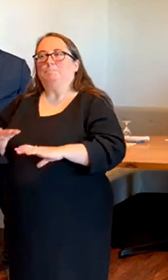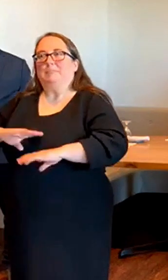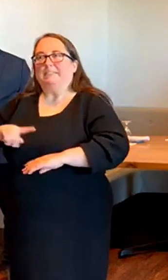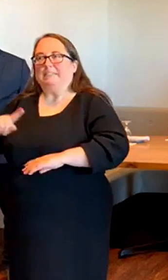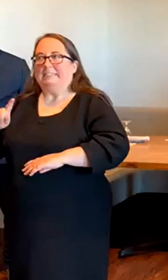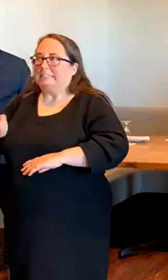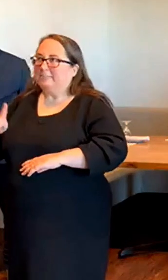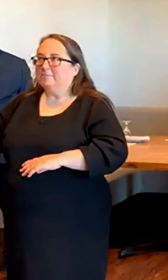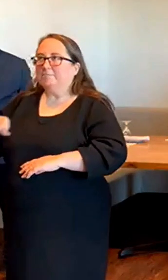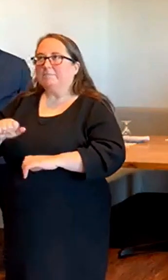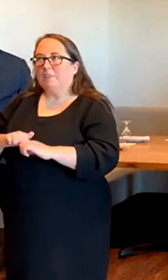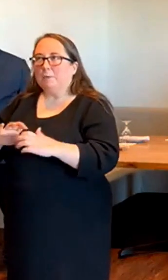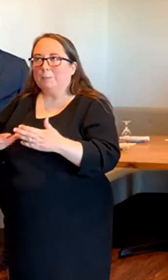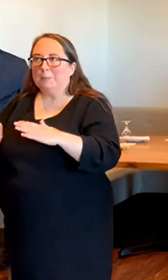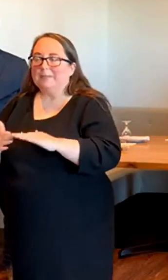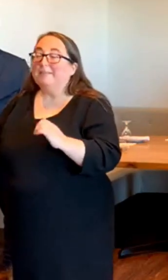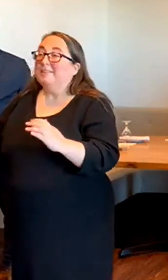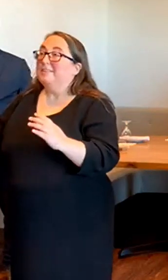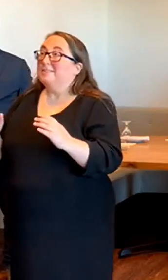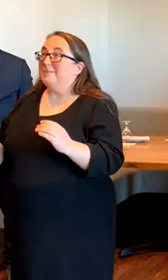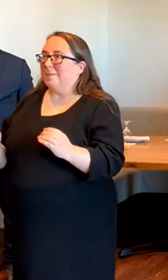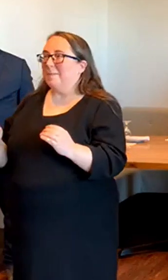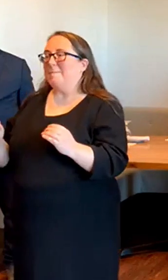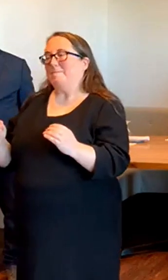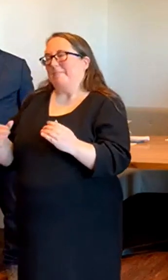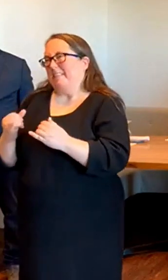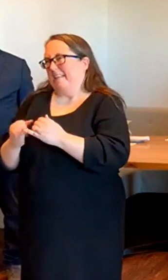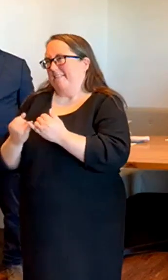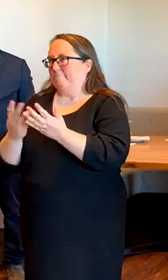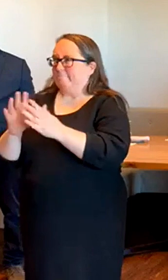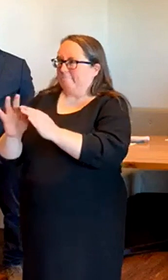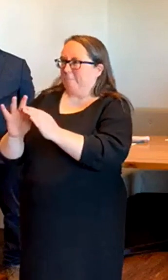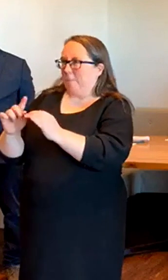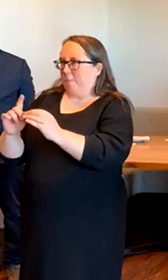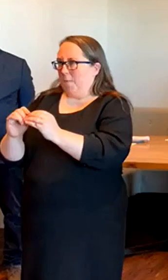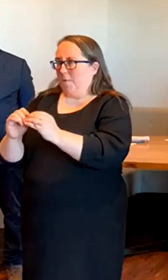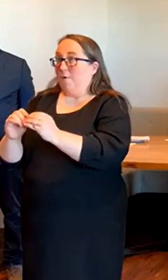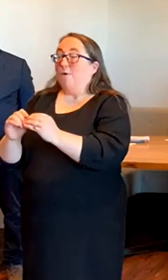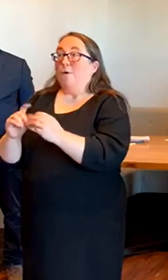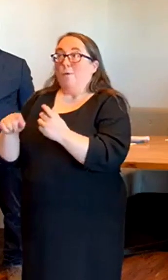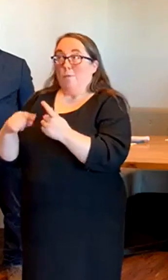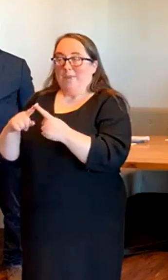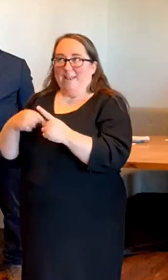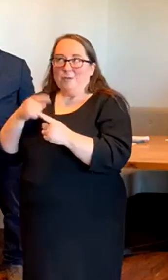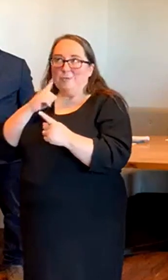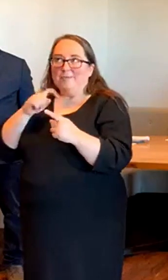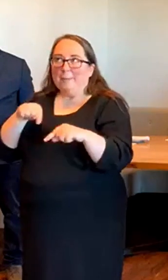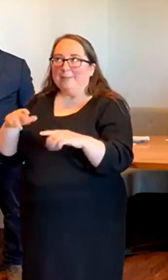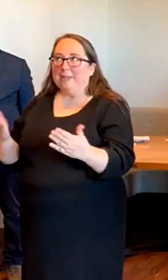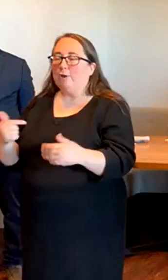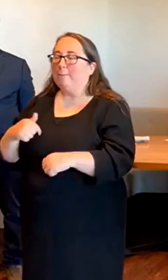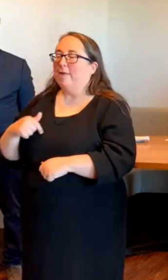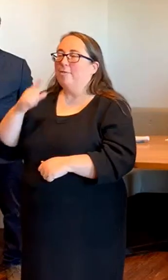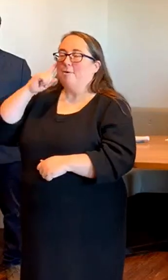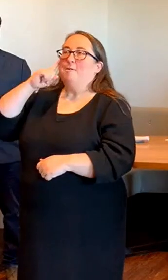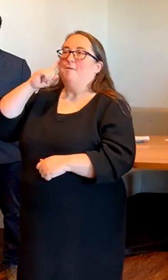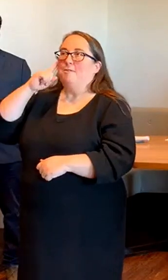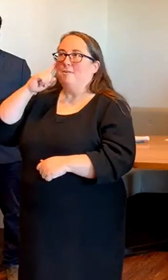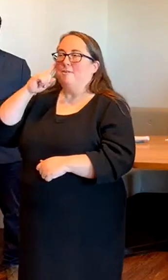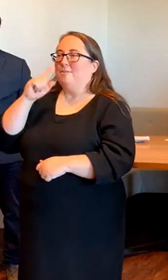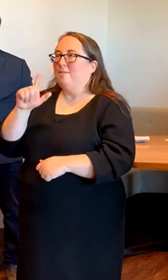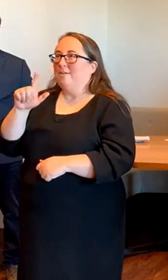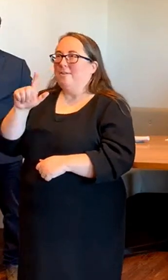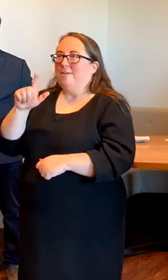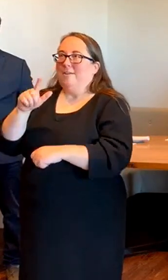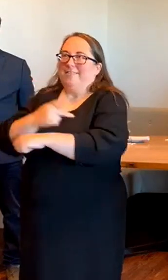And so just lastly, I'll say when I found out we were coming here, the first thing that came to my mind was lamb chops. And